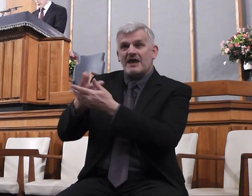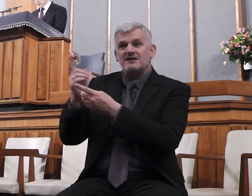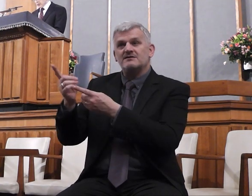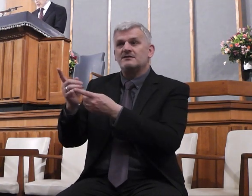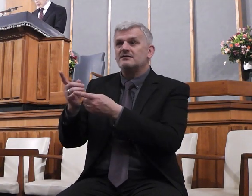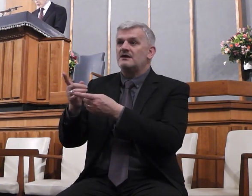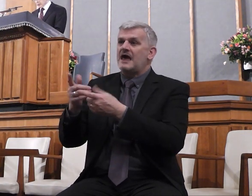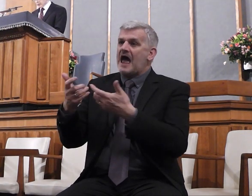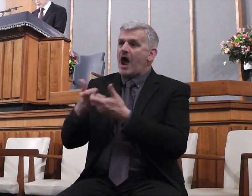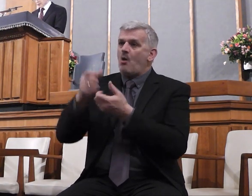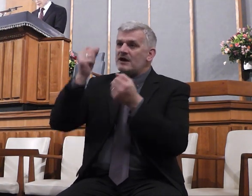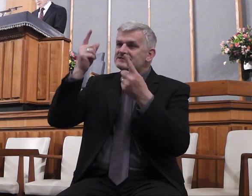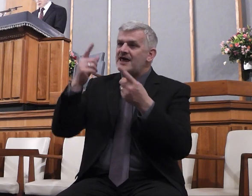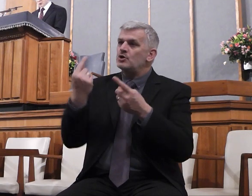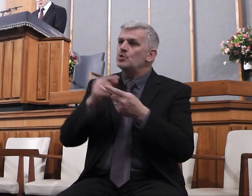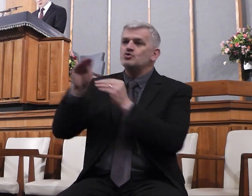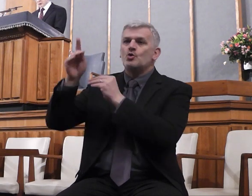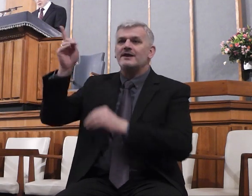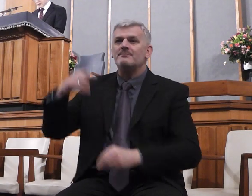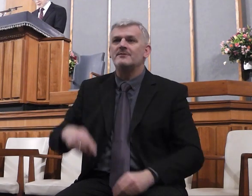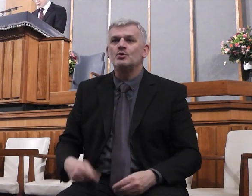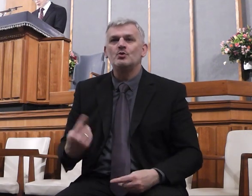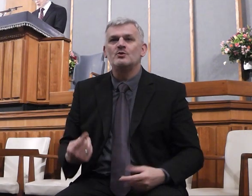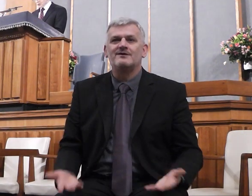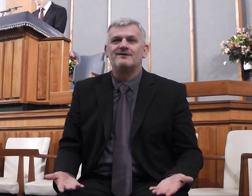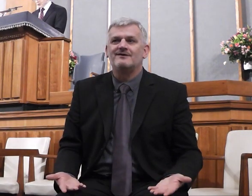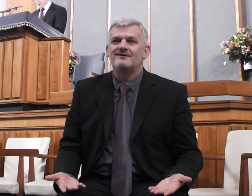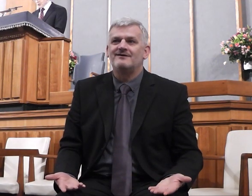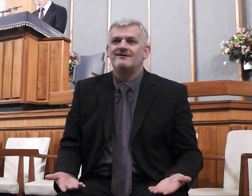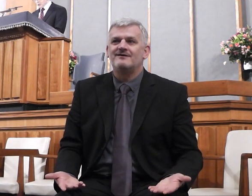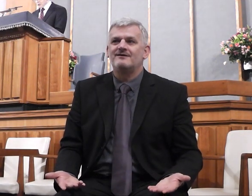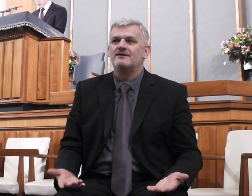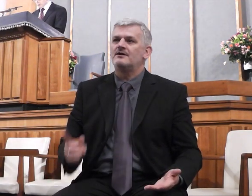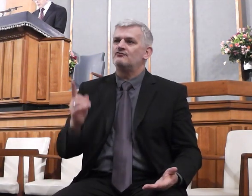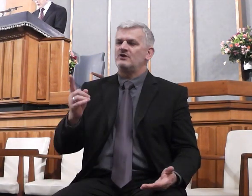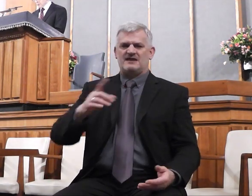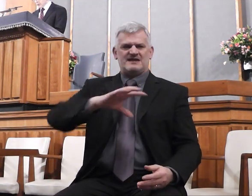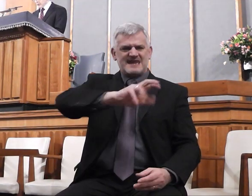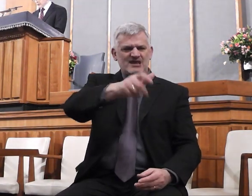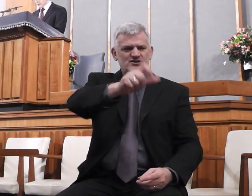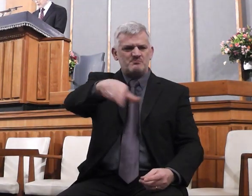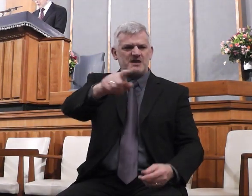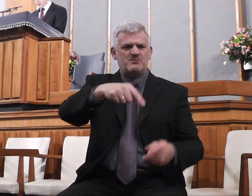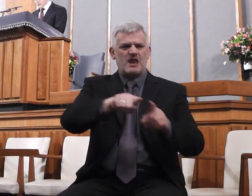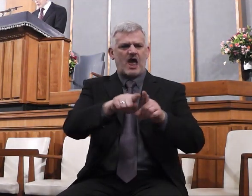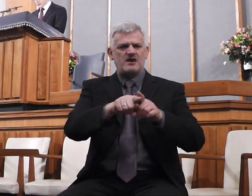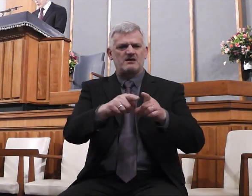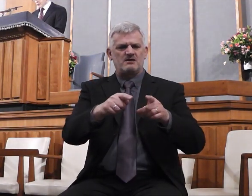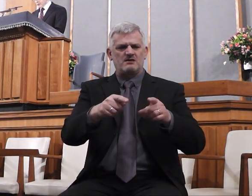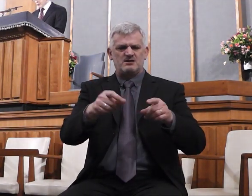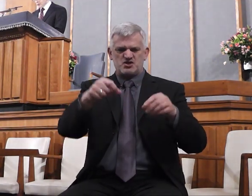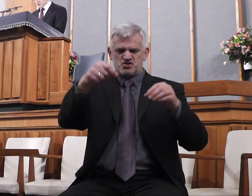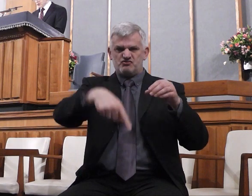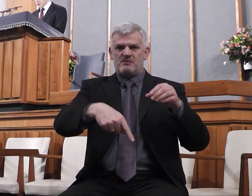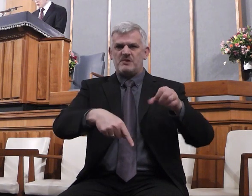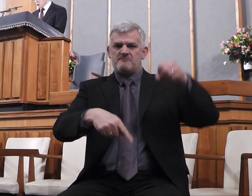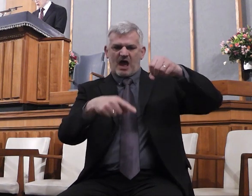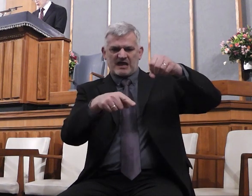understanding? Behold, the nations are as a drop of a bucket, and accounted as the small